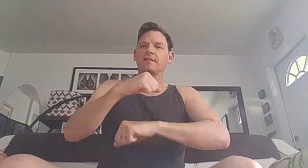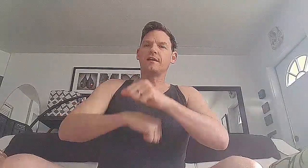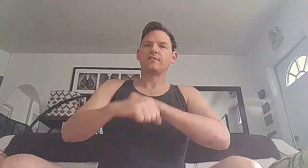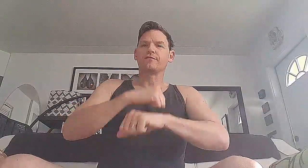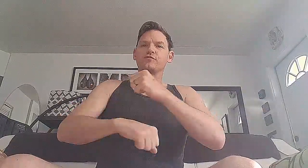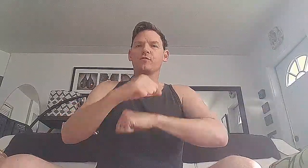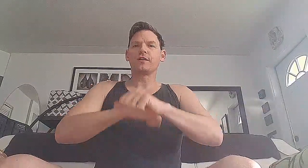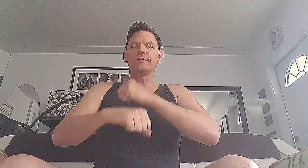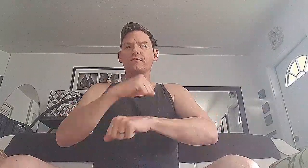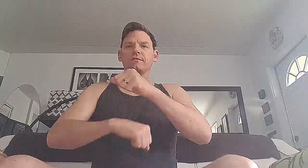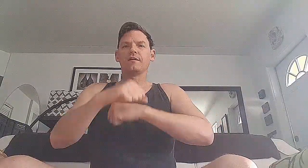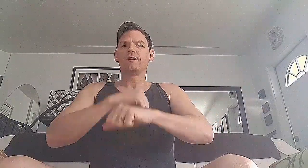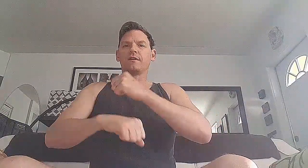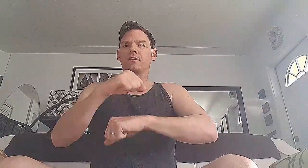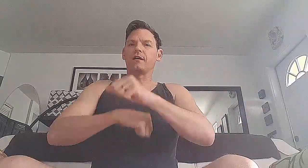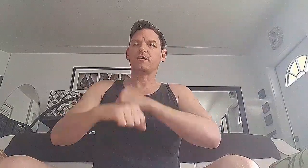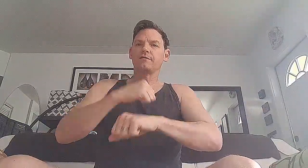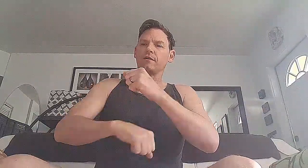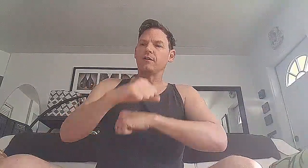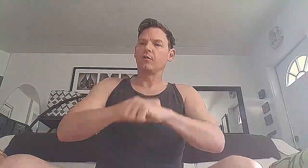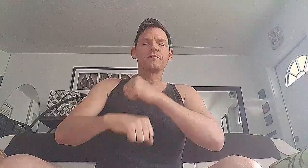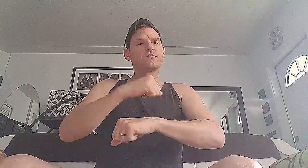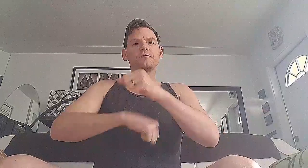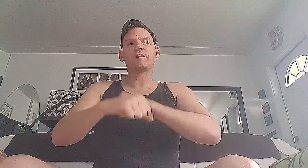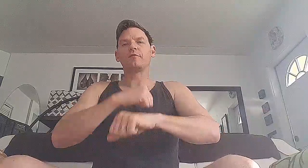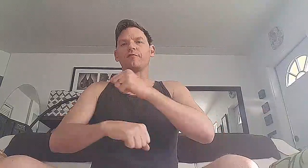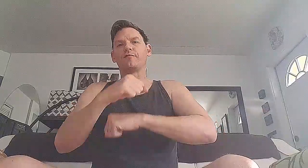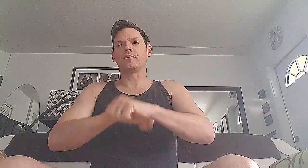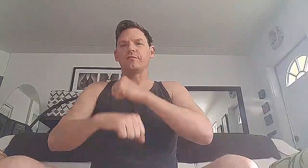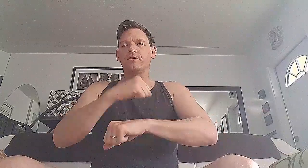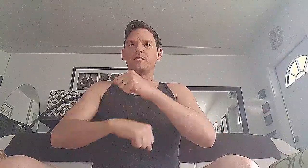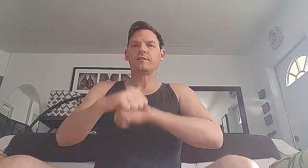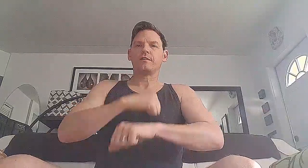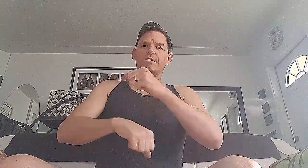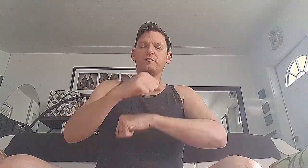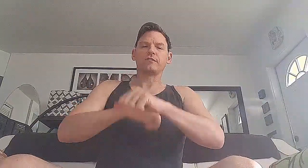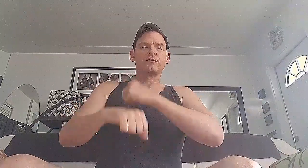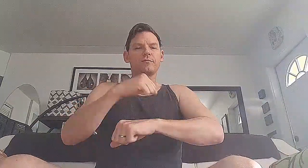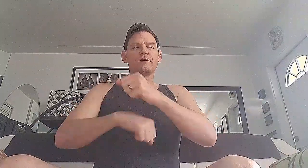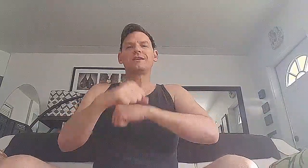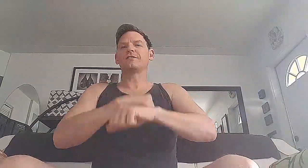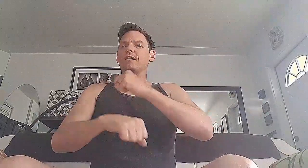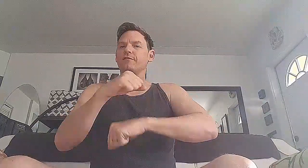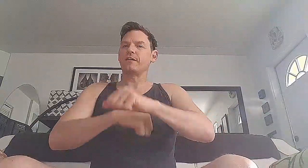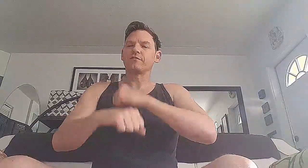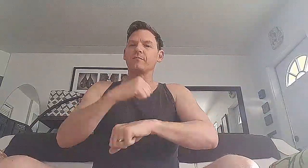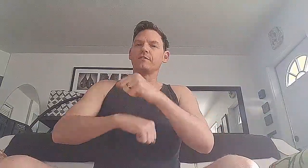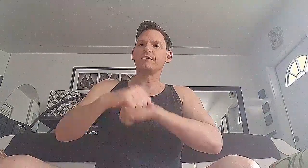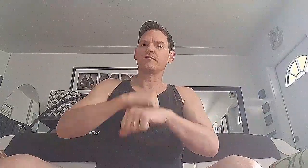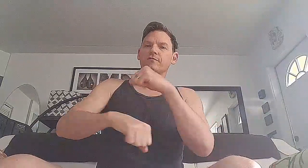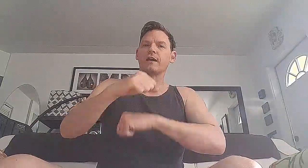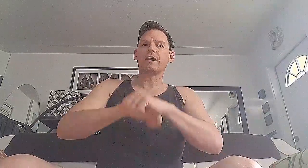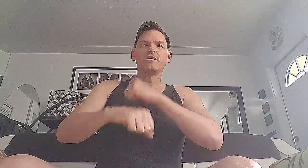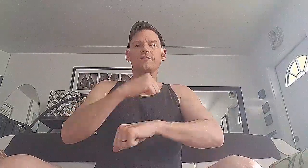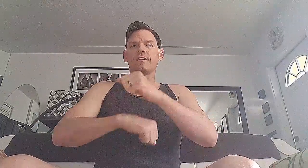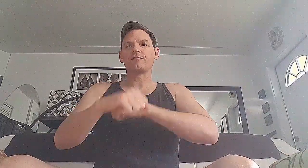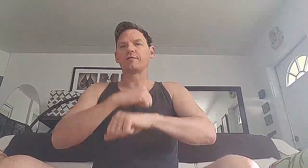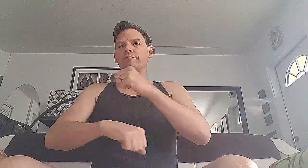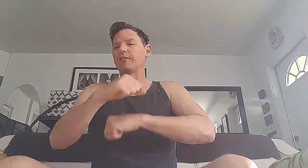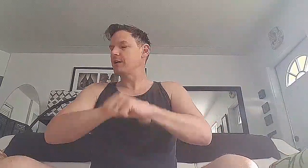Thank you for joining, and I hope this has been helpful for you. As I looked around the internet, I found some of these varieties, and I found them very